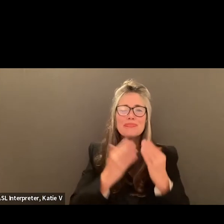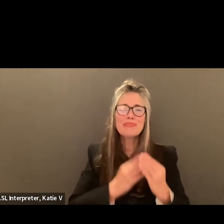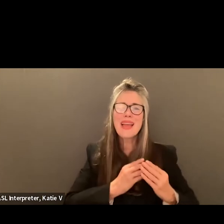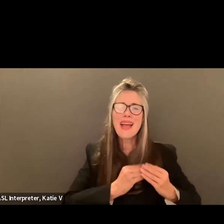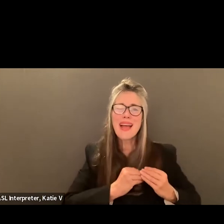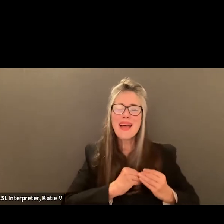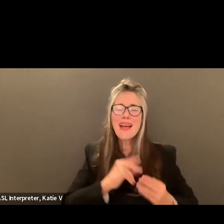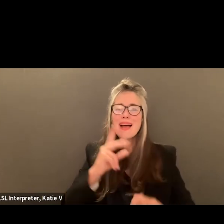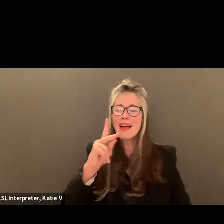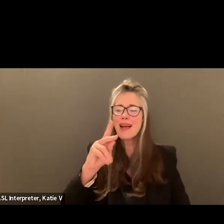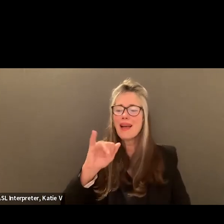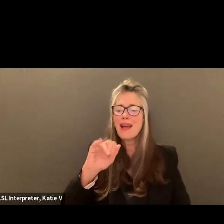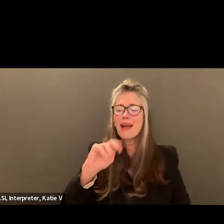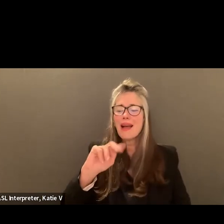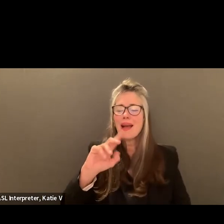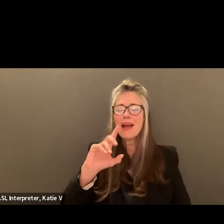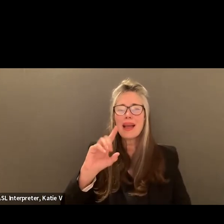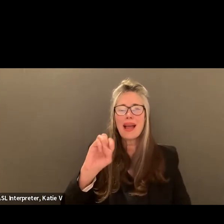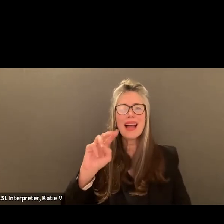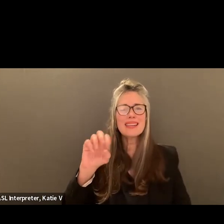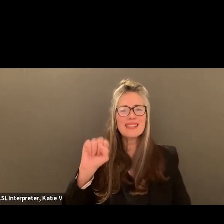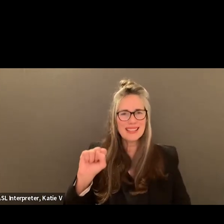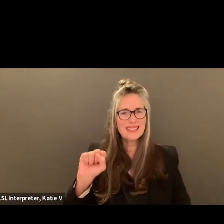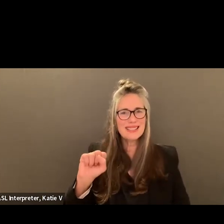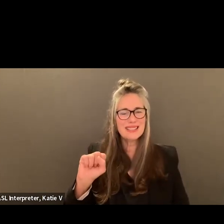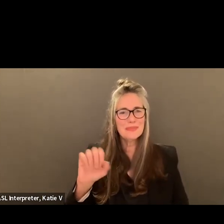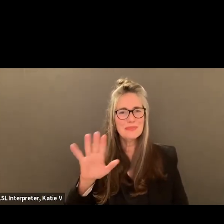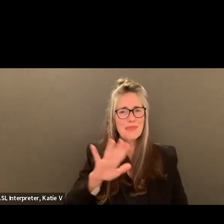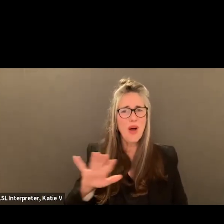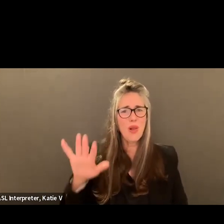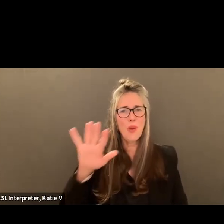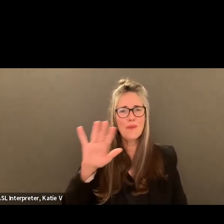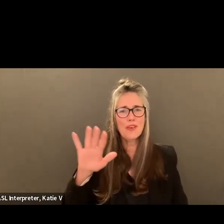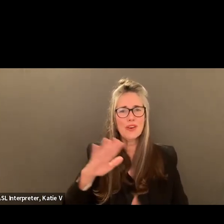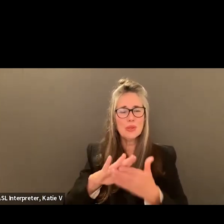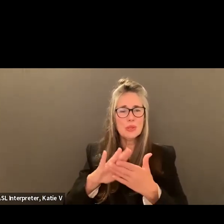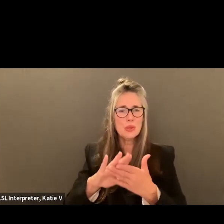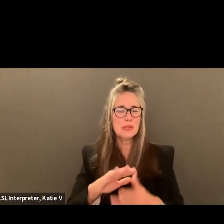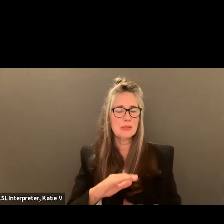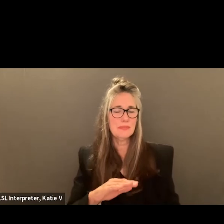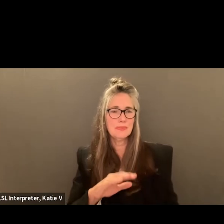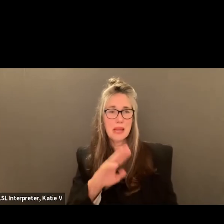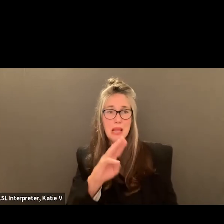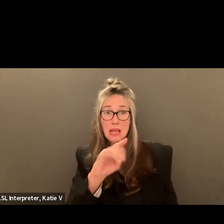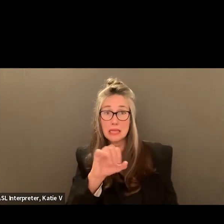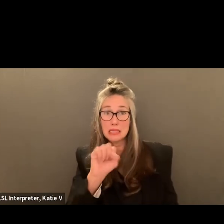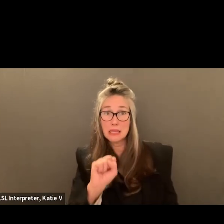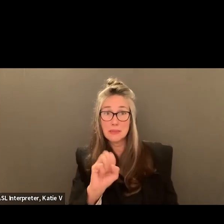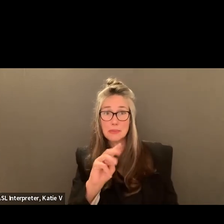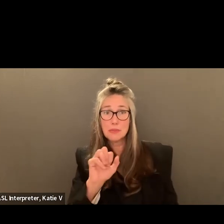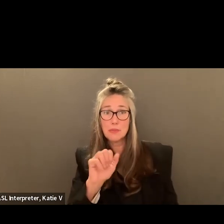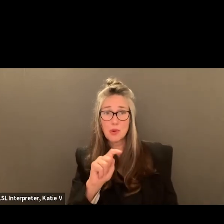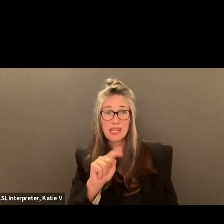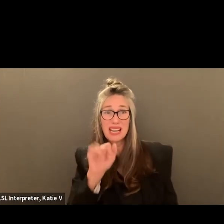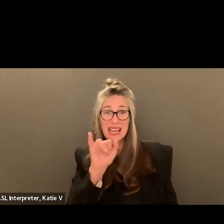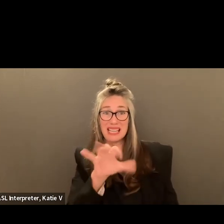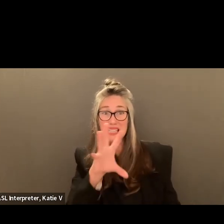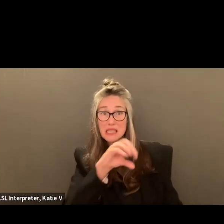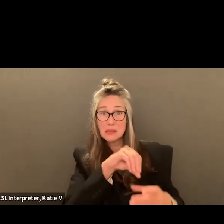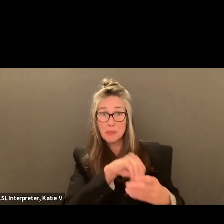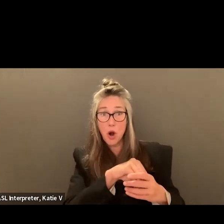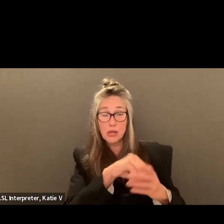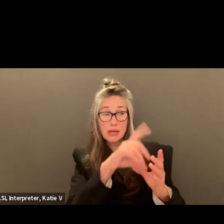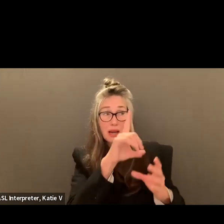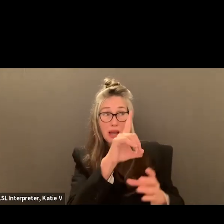So thank you. Yeah, absolutely. And I just wanted to add. Will this data be part of the climate survey? we getting